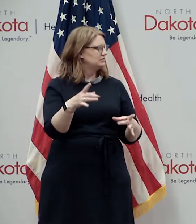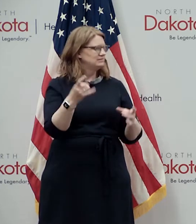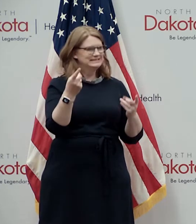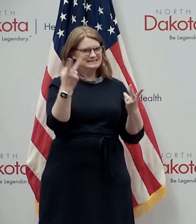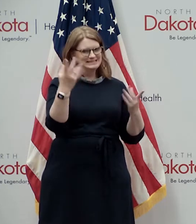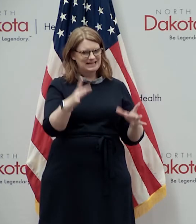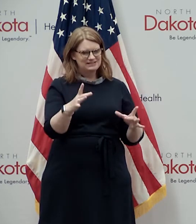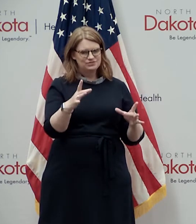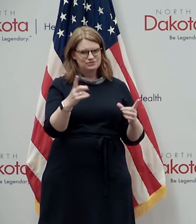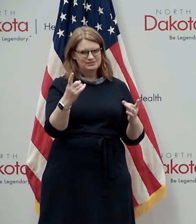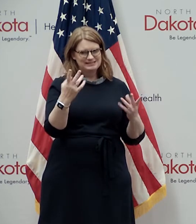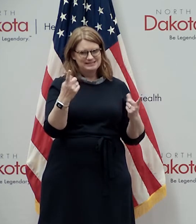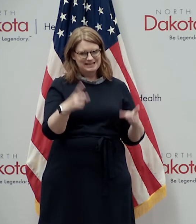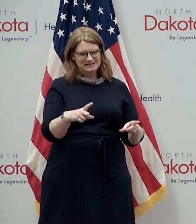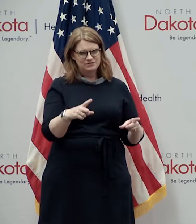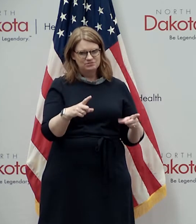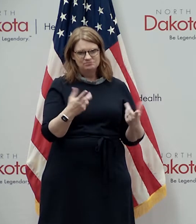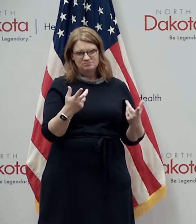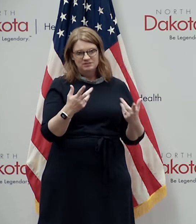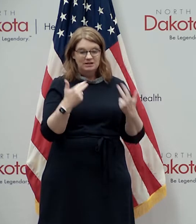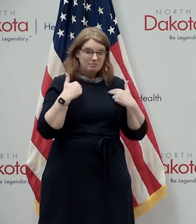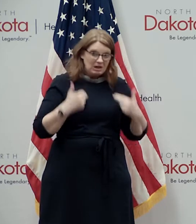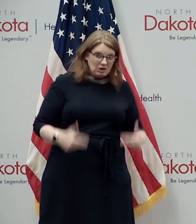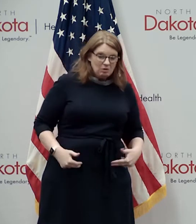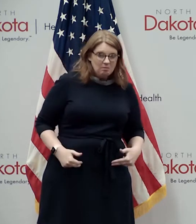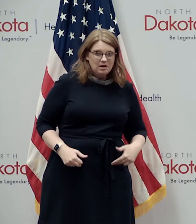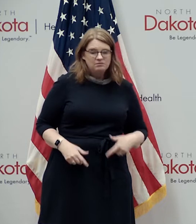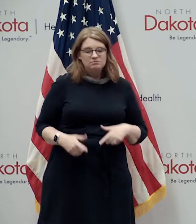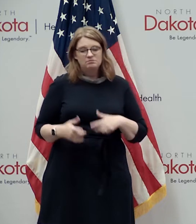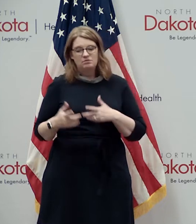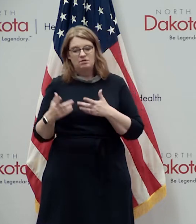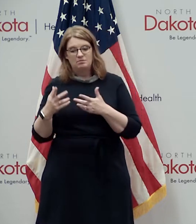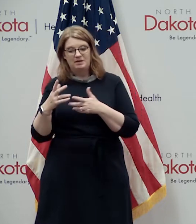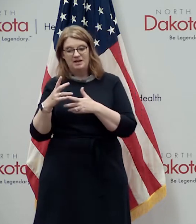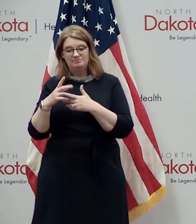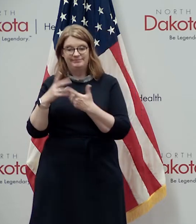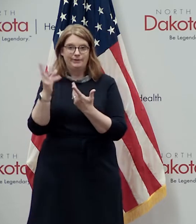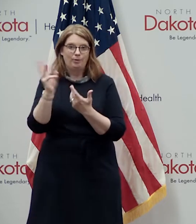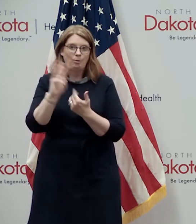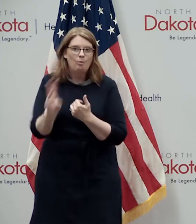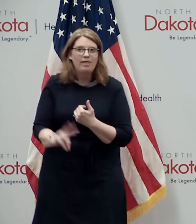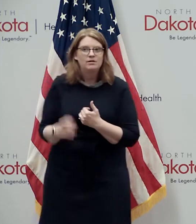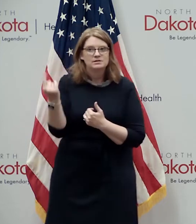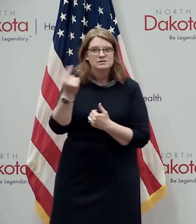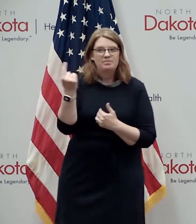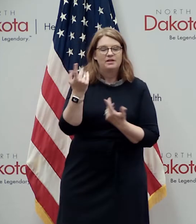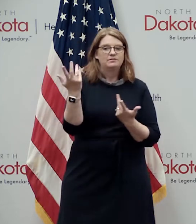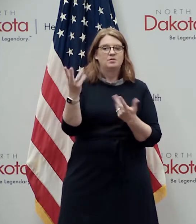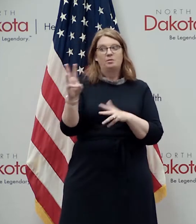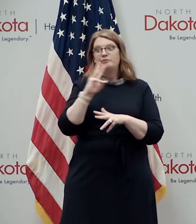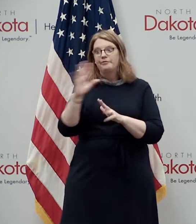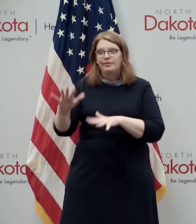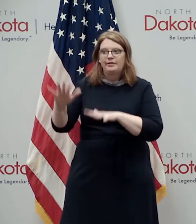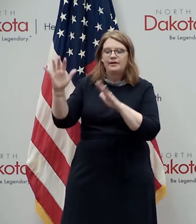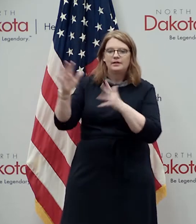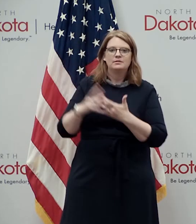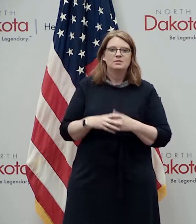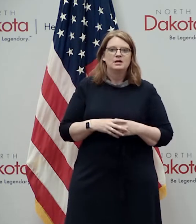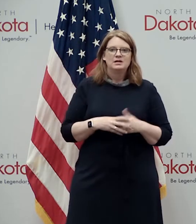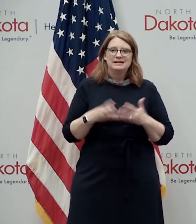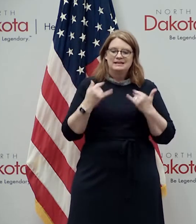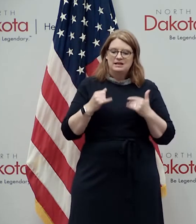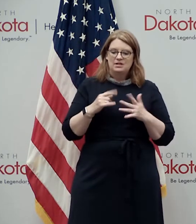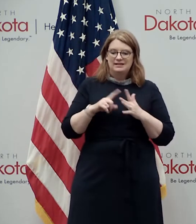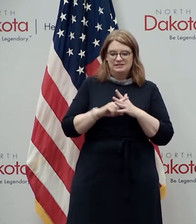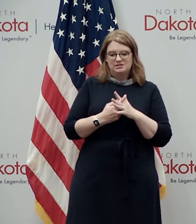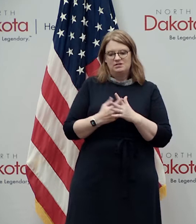nature or caused by nature affect people and community in different ways and as a community or an individual begins to rebuild